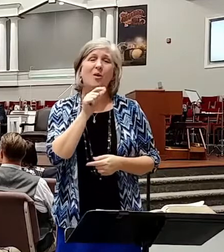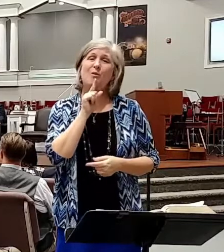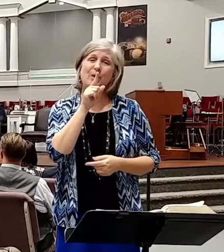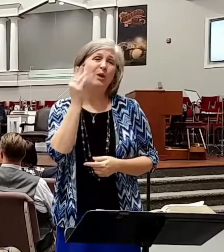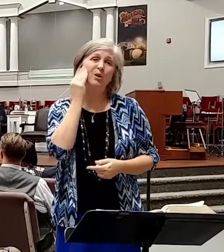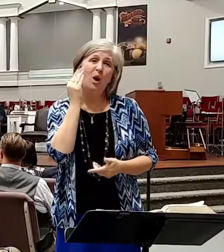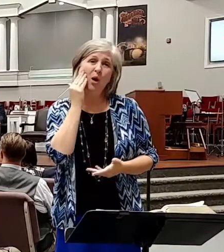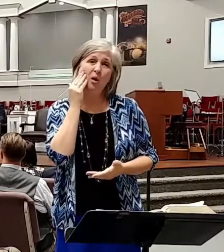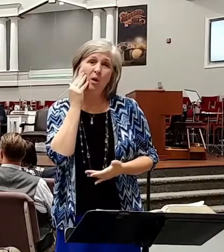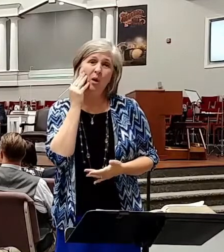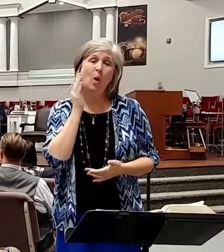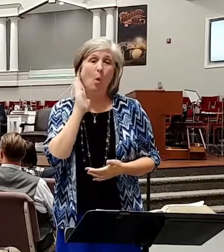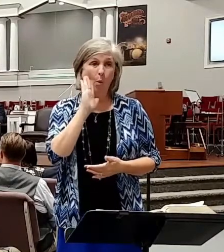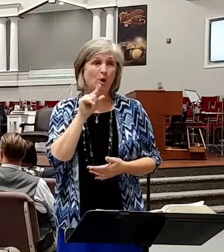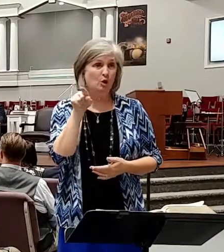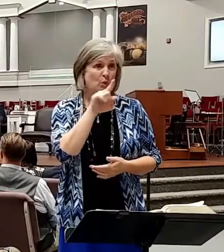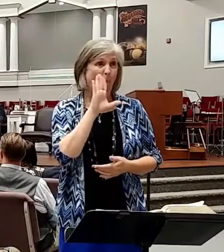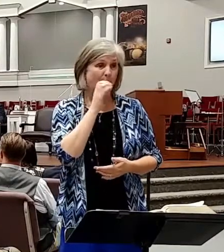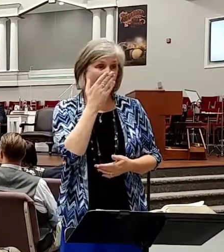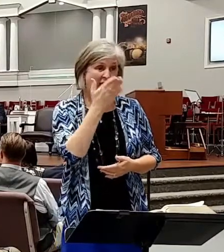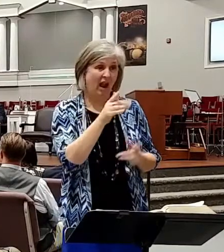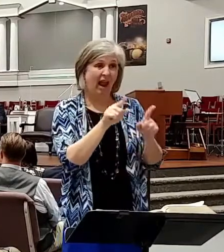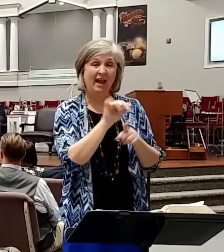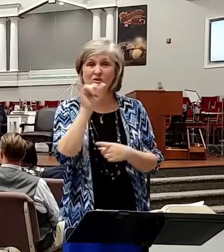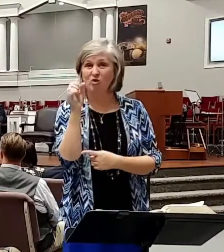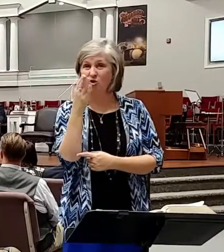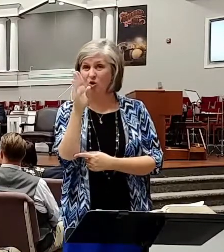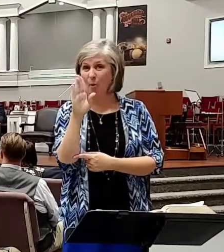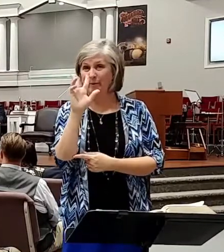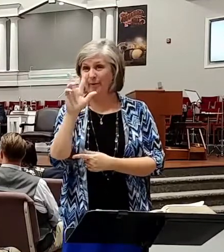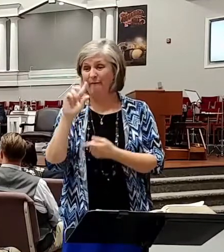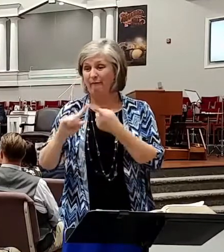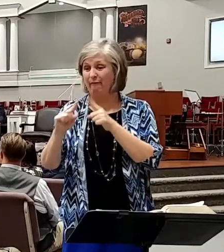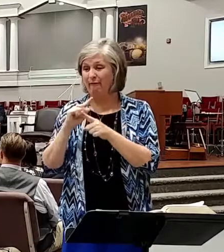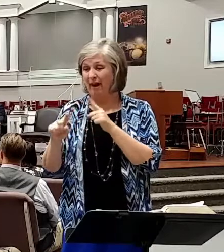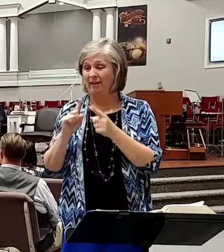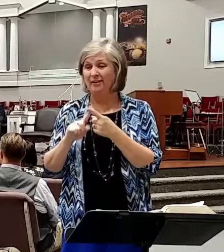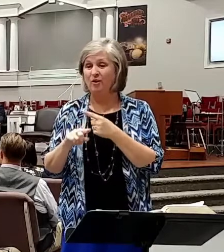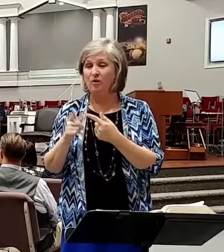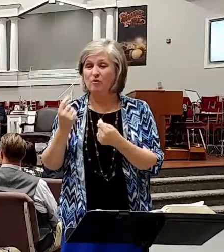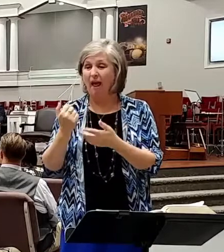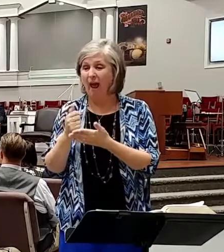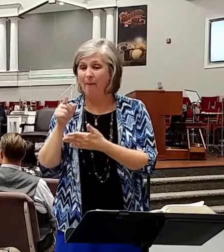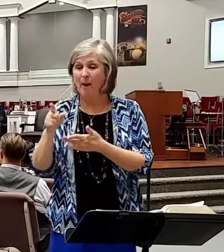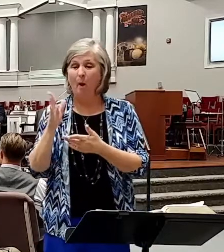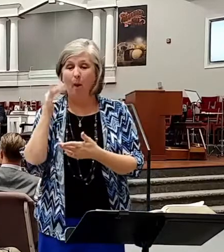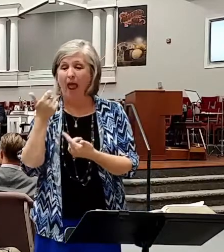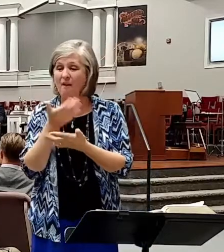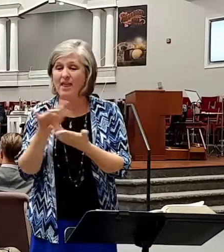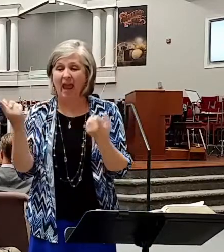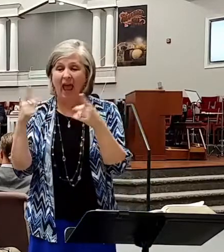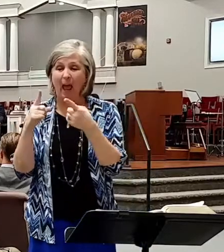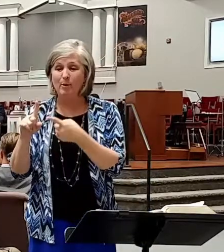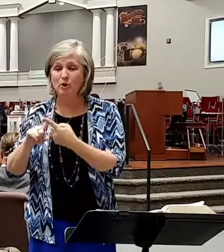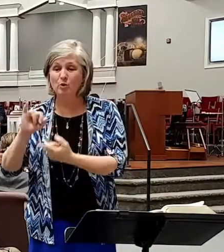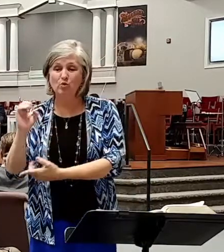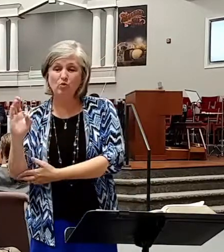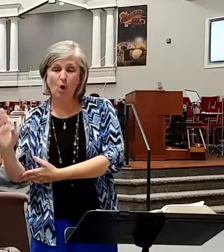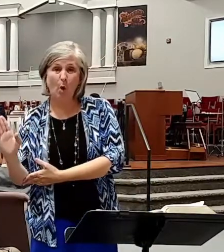you have been there as Job's three friends to instruct him on why everything happened to Job? then